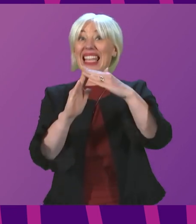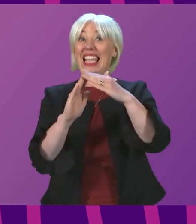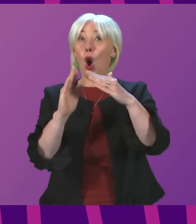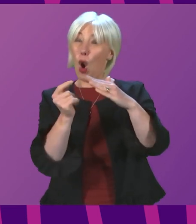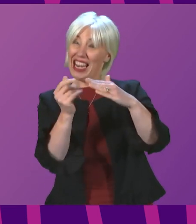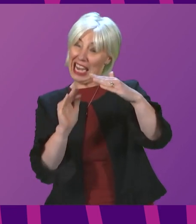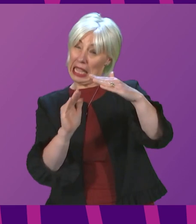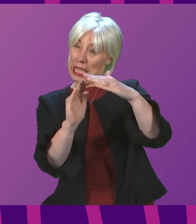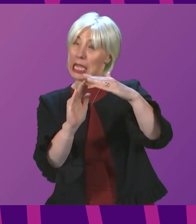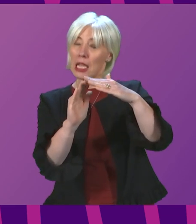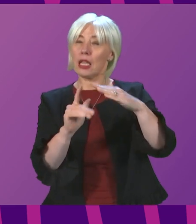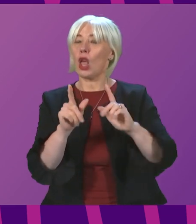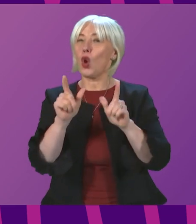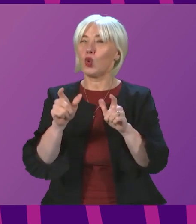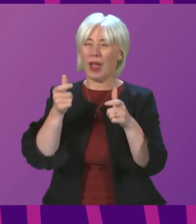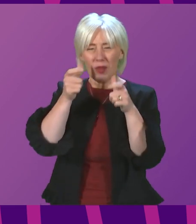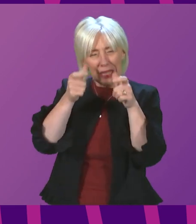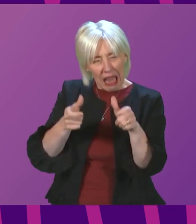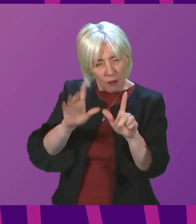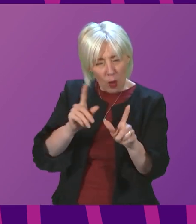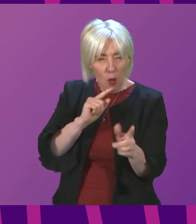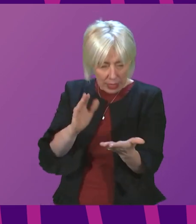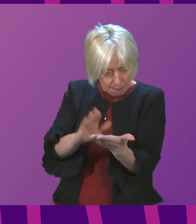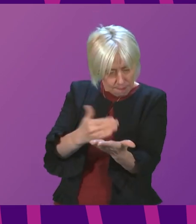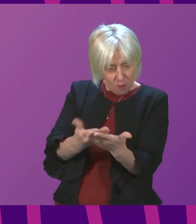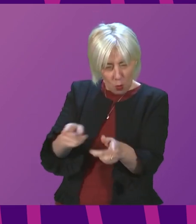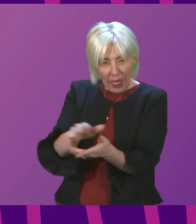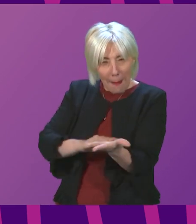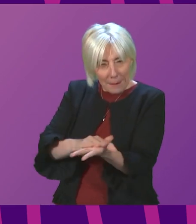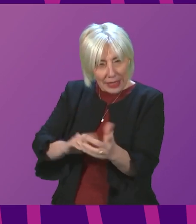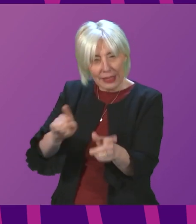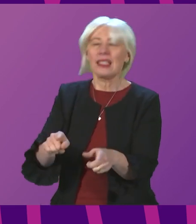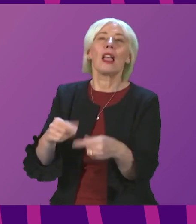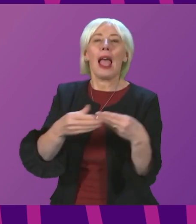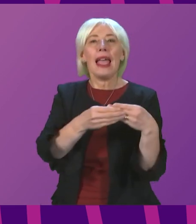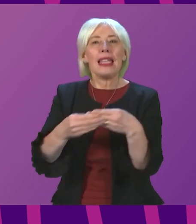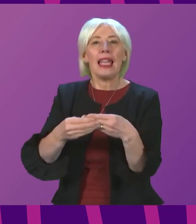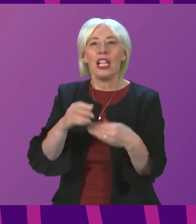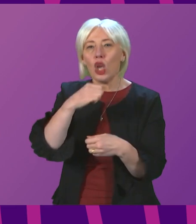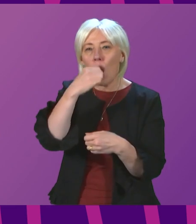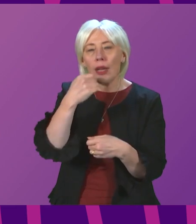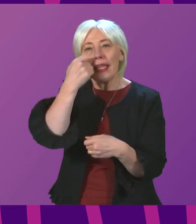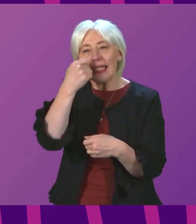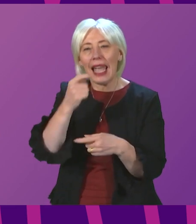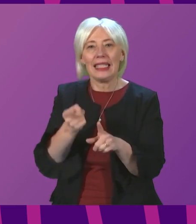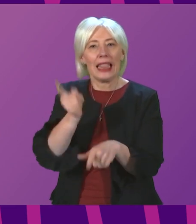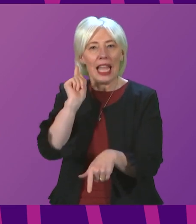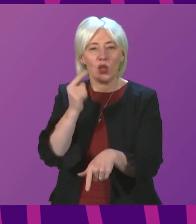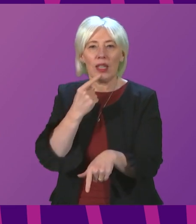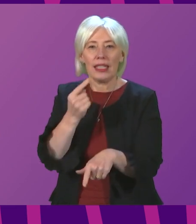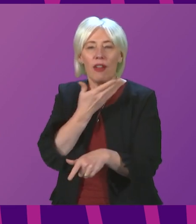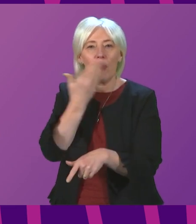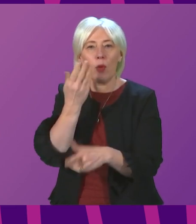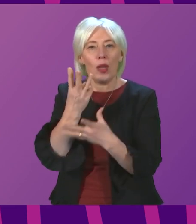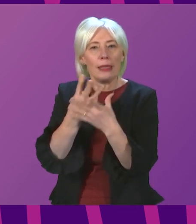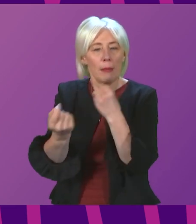moment ago, caution is required in interpreting these figures. The changes to the guidance on testing that I set out last week to the effect that those without symptoms